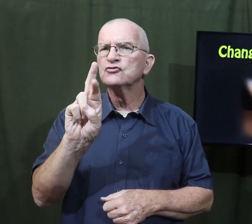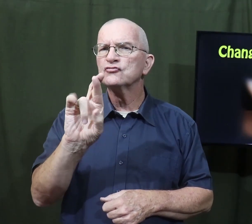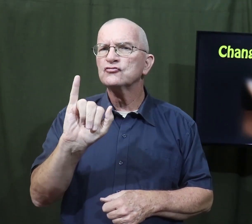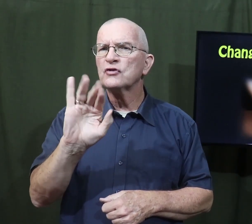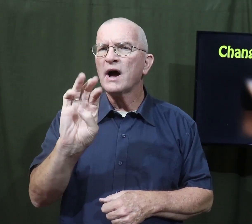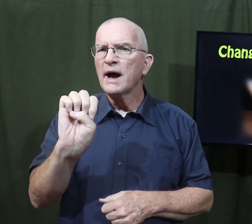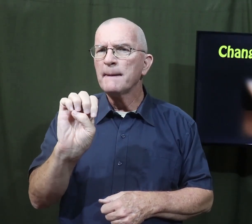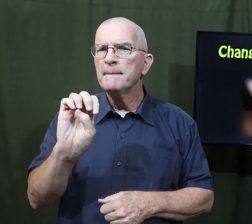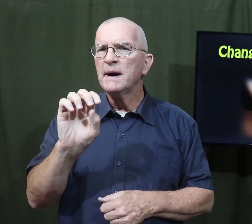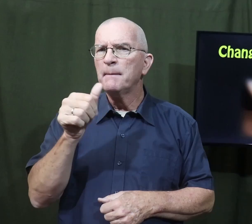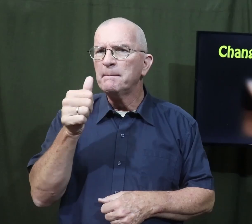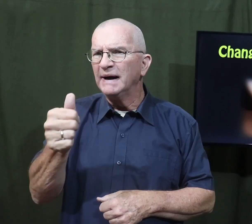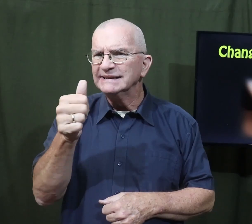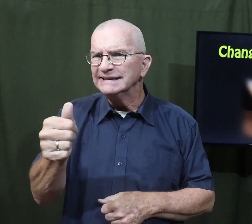subscribe button